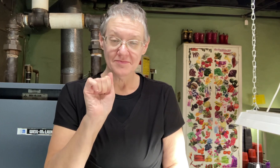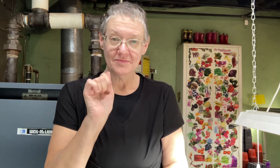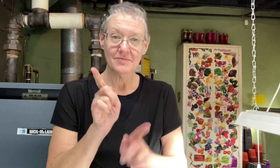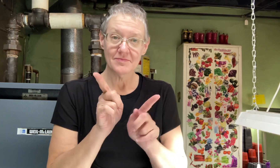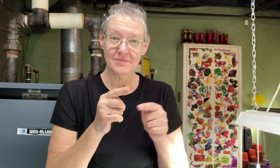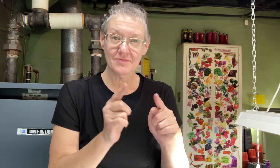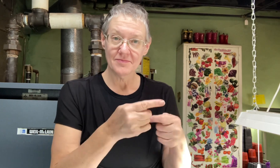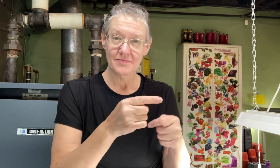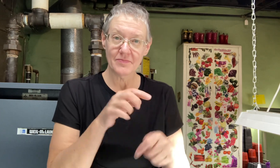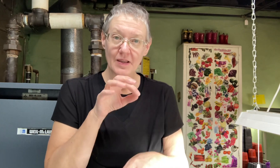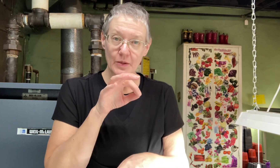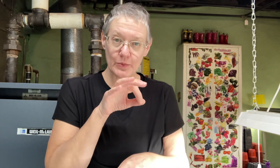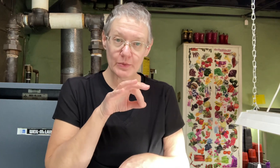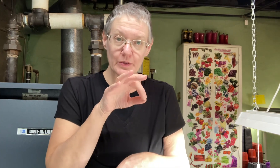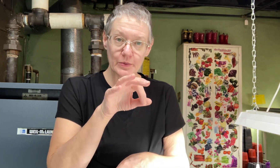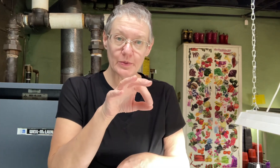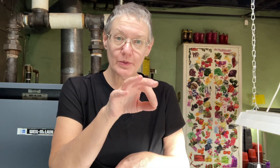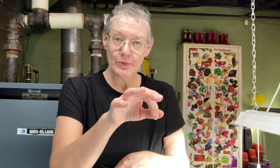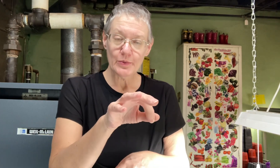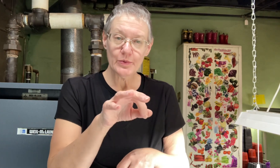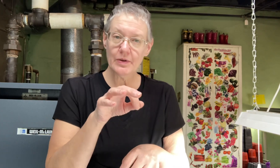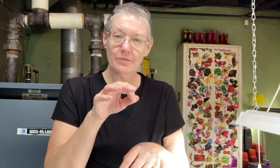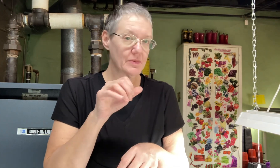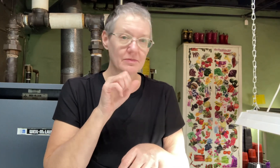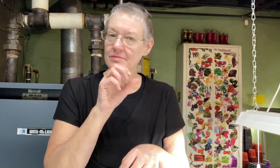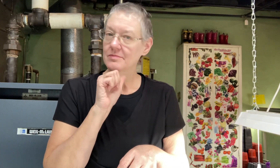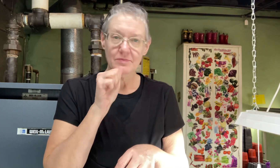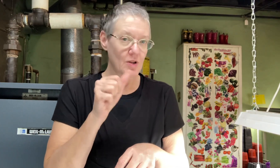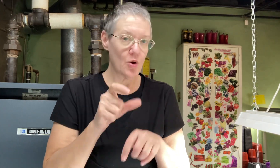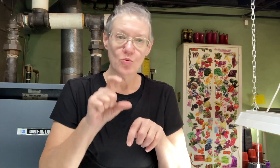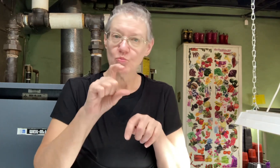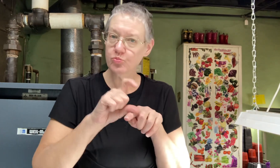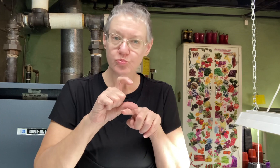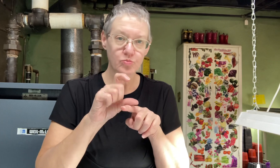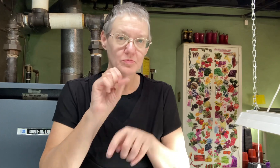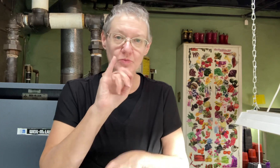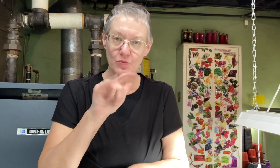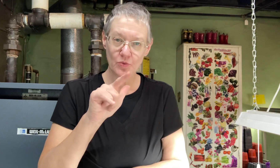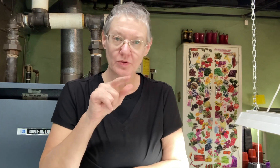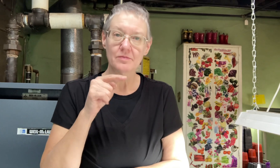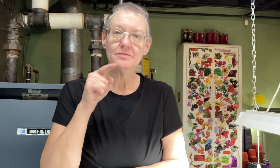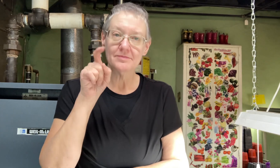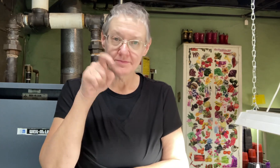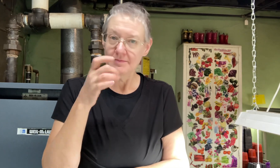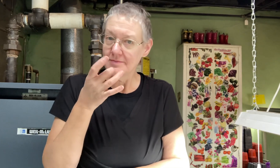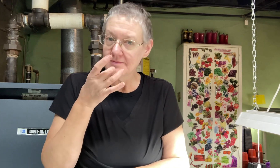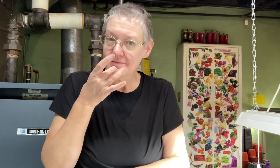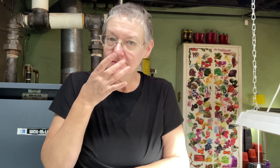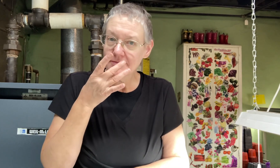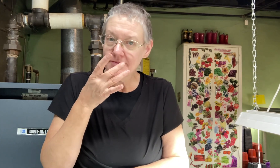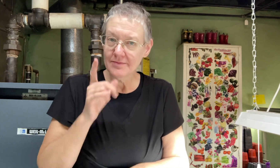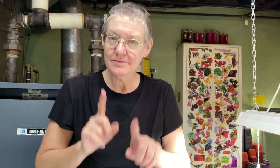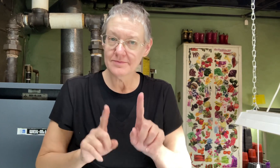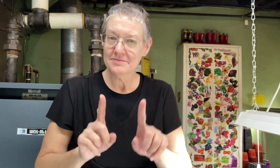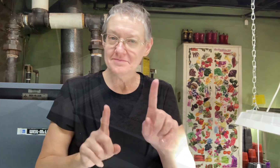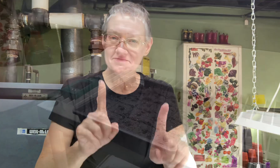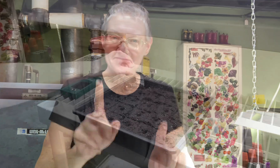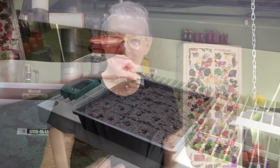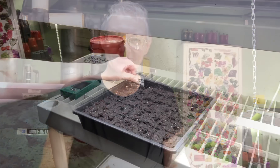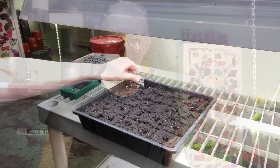stevia we're going use the soil blocks and we're not going to cover them with soil they do need light to germinate